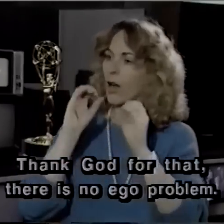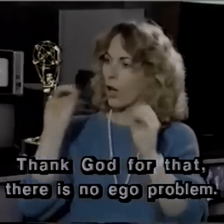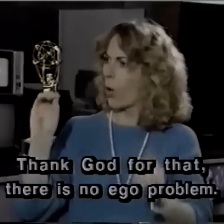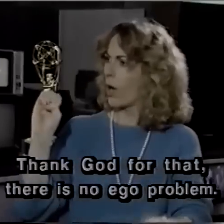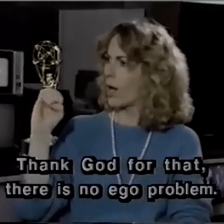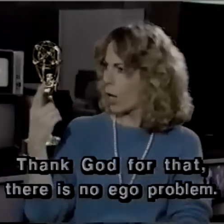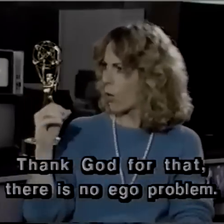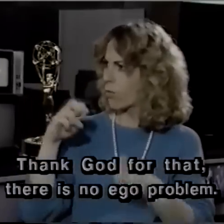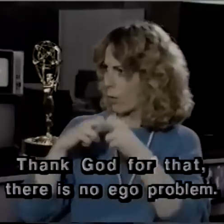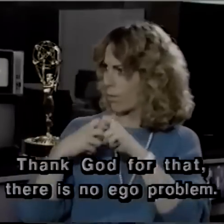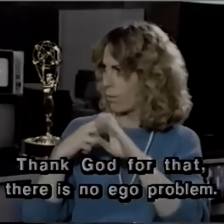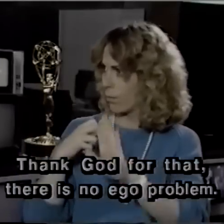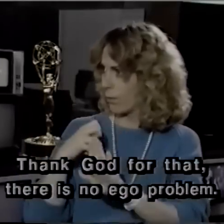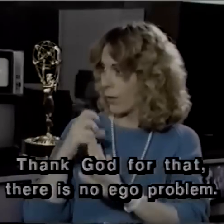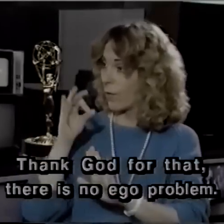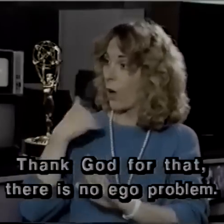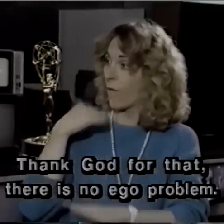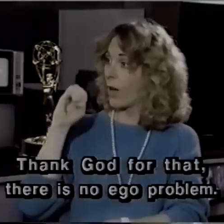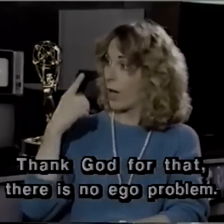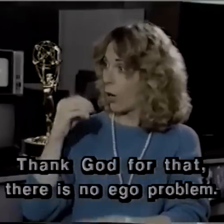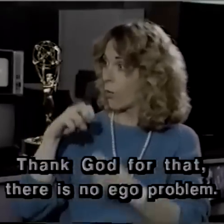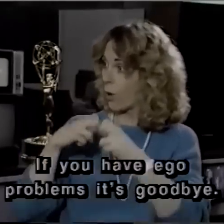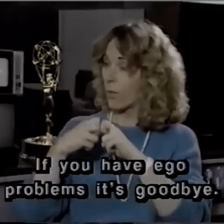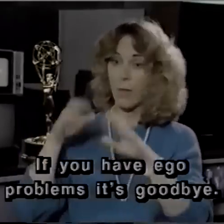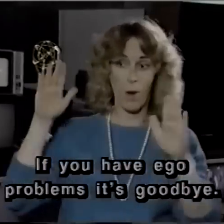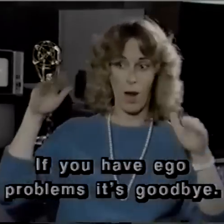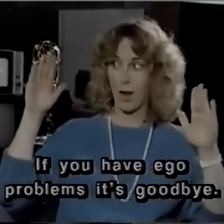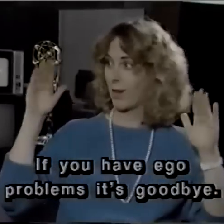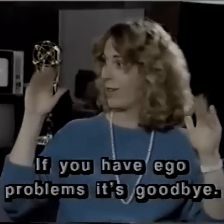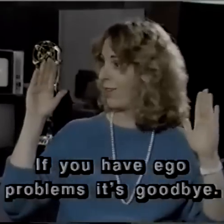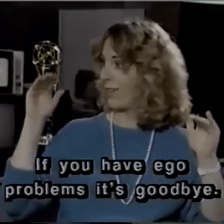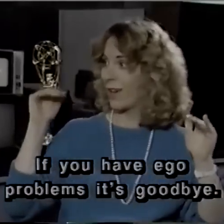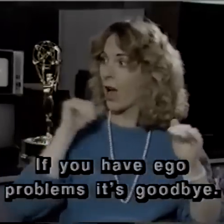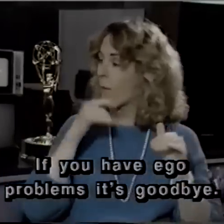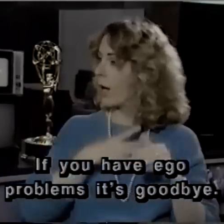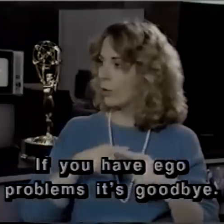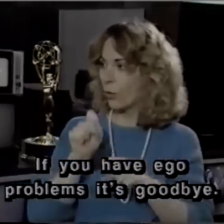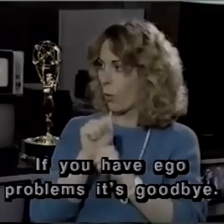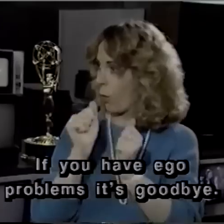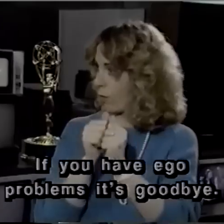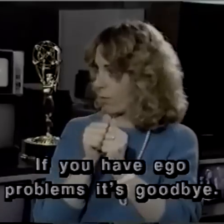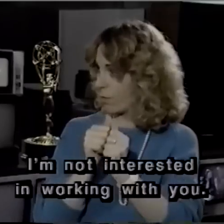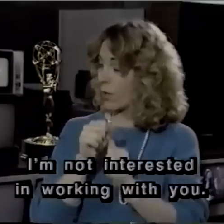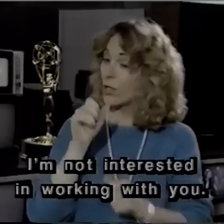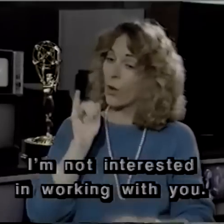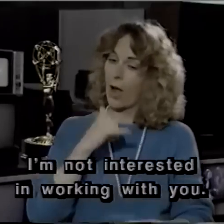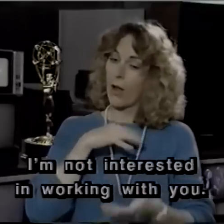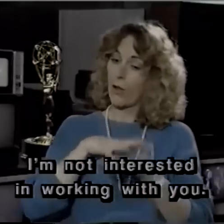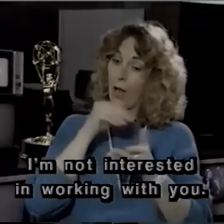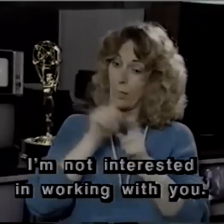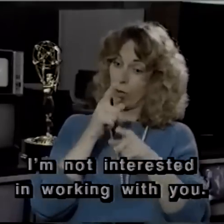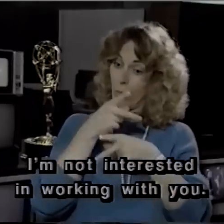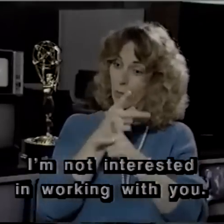for that. There is no ego problem. If you have ego problems, it's goodbye. I'm not interested in working with you.